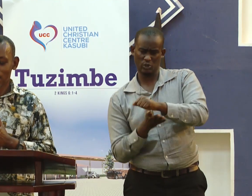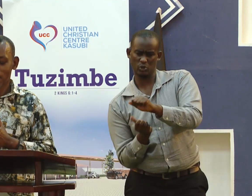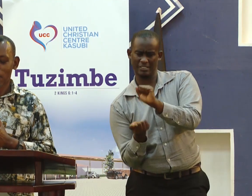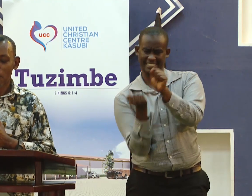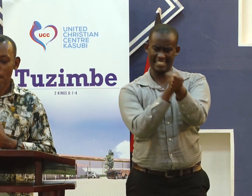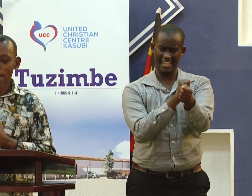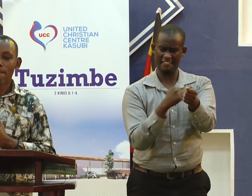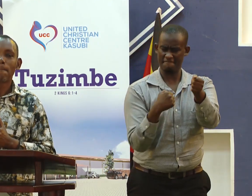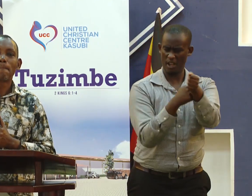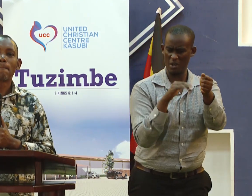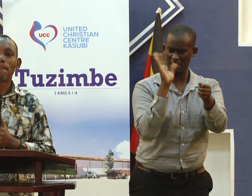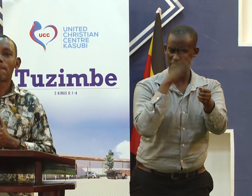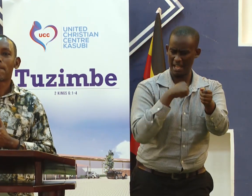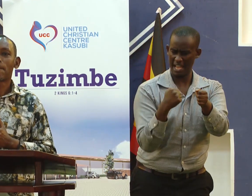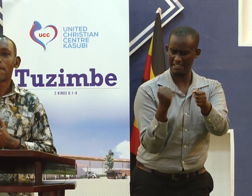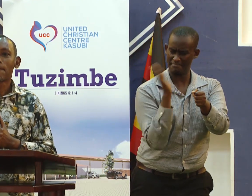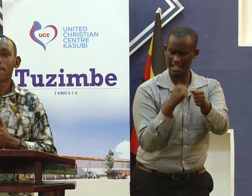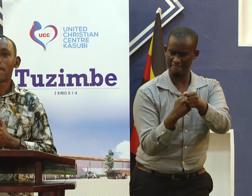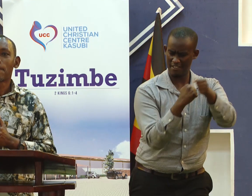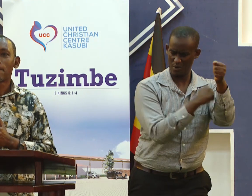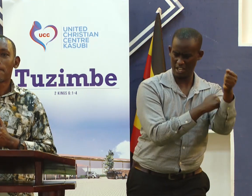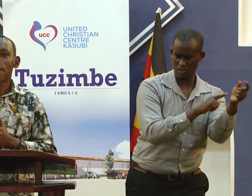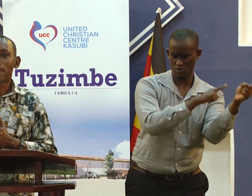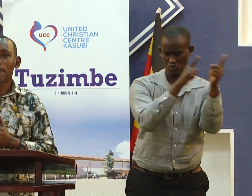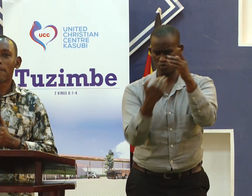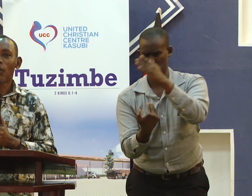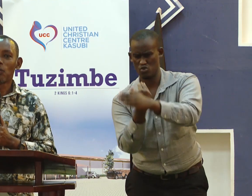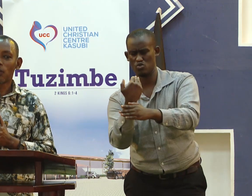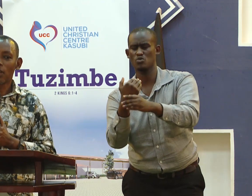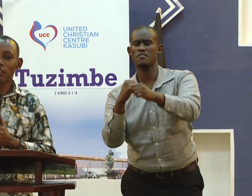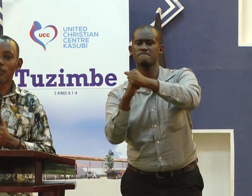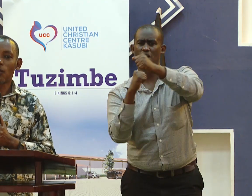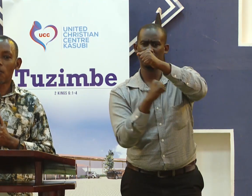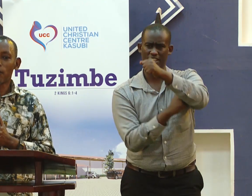To undo that foundation and you put them on the right foundation.